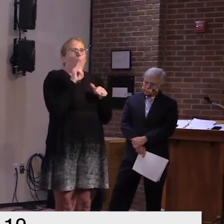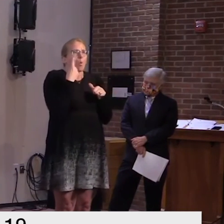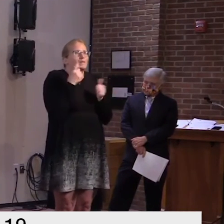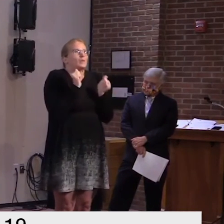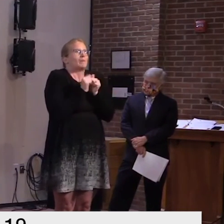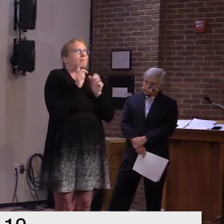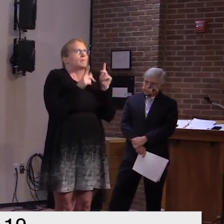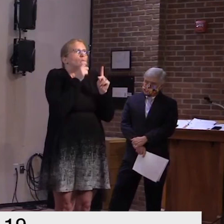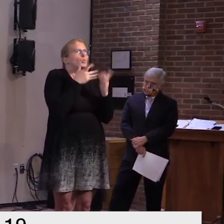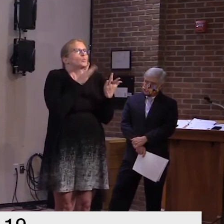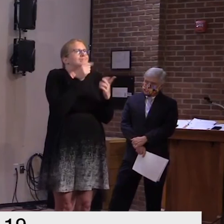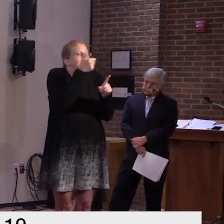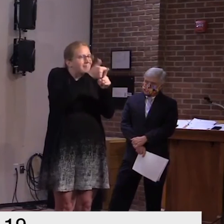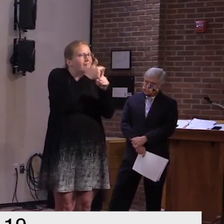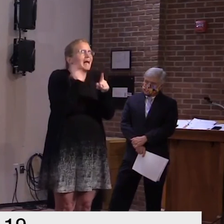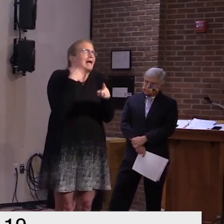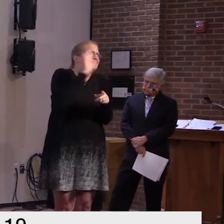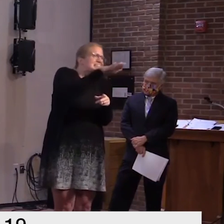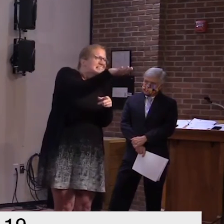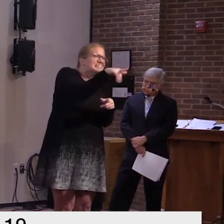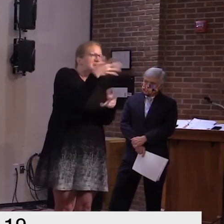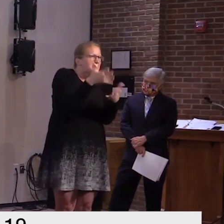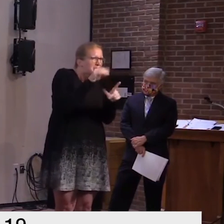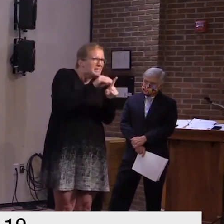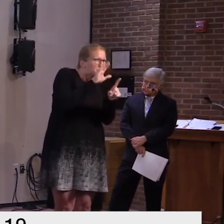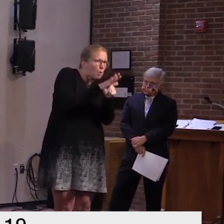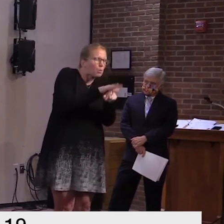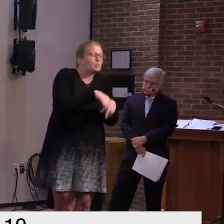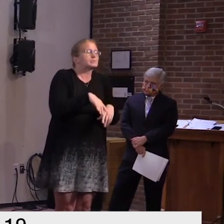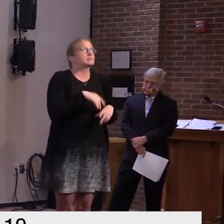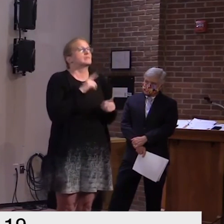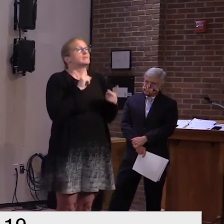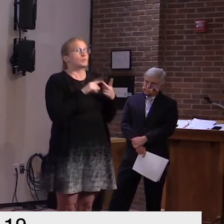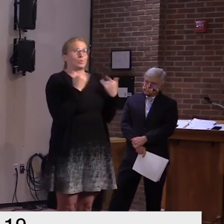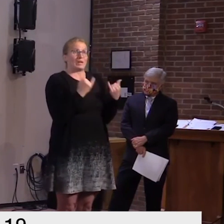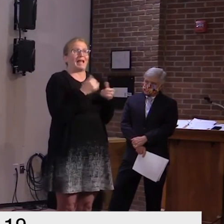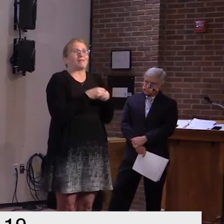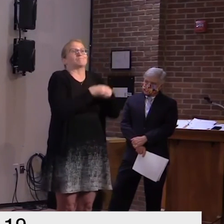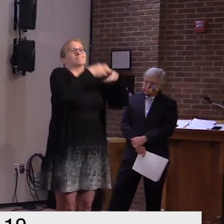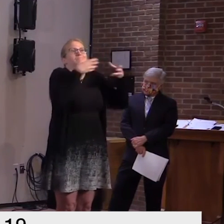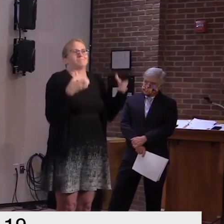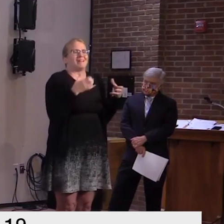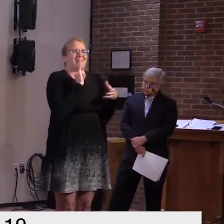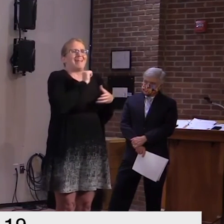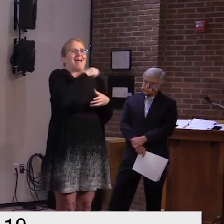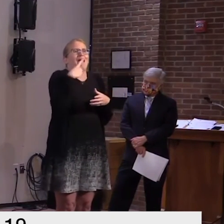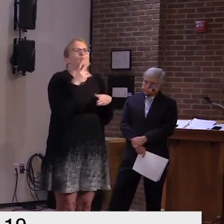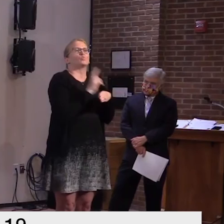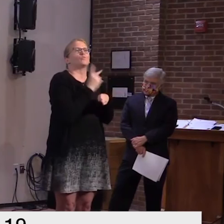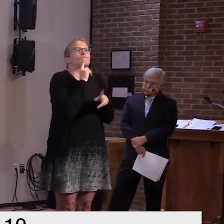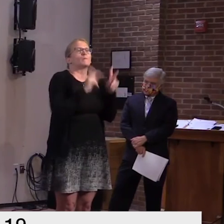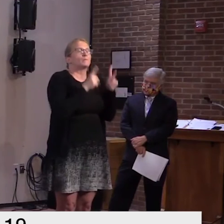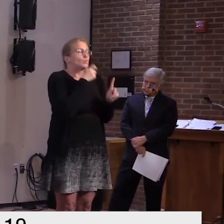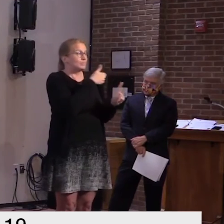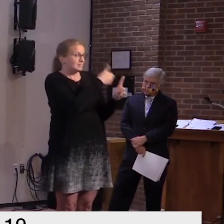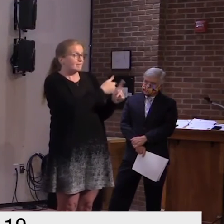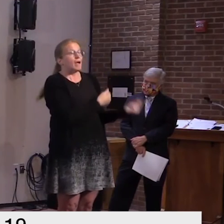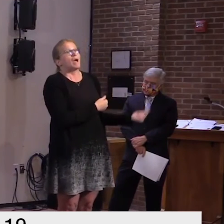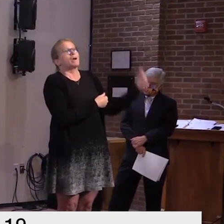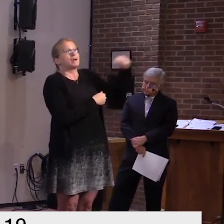quarantined so they may be coming into the state from a hotter area and are under a quarantine